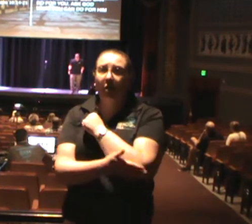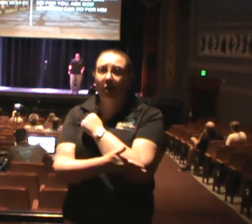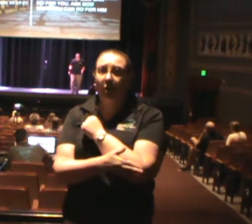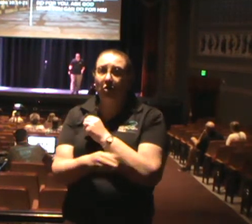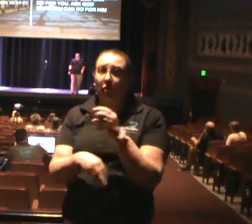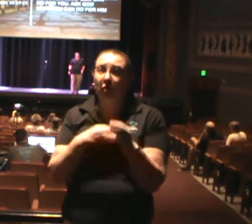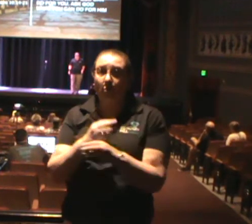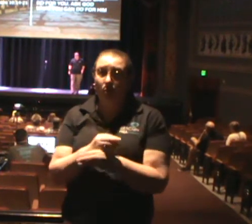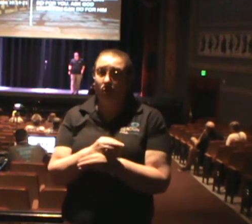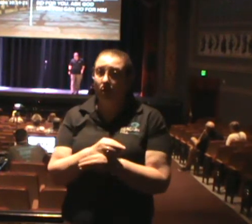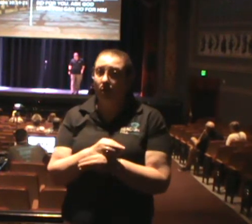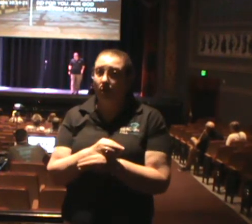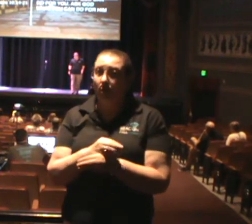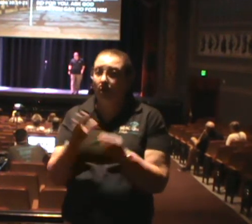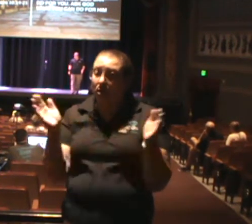small place called the United States of America.